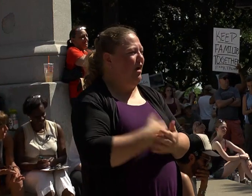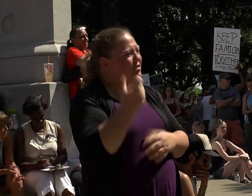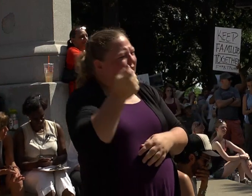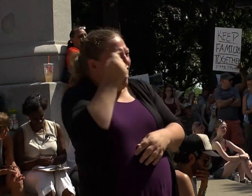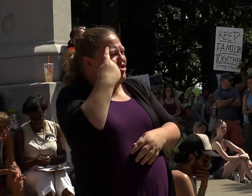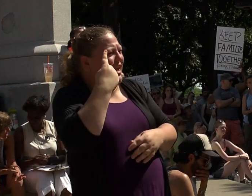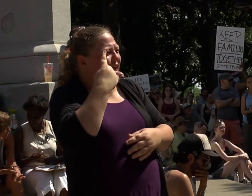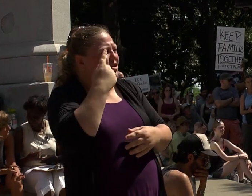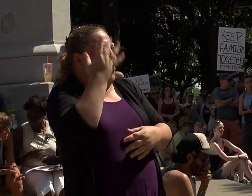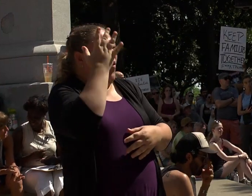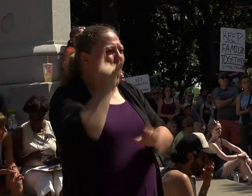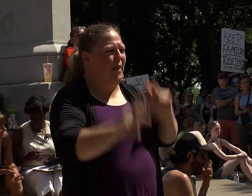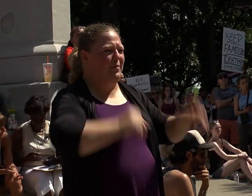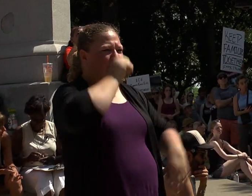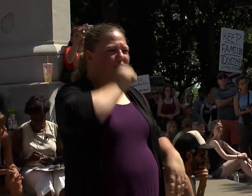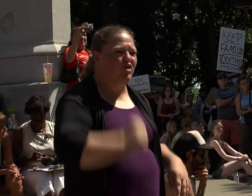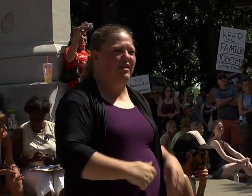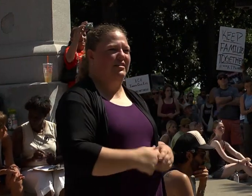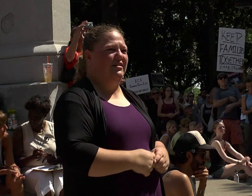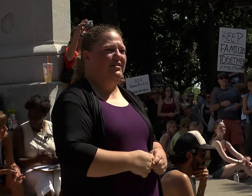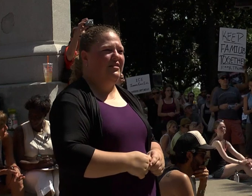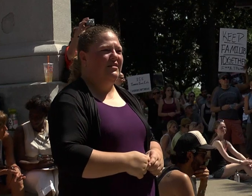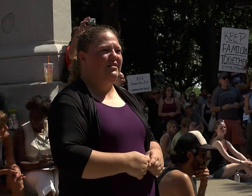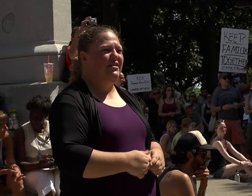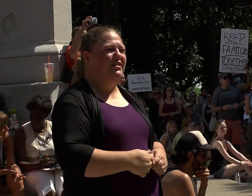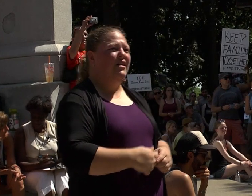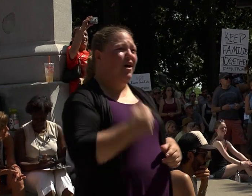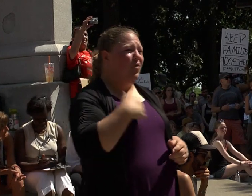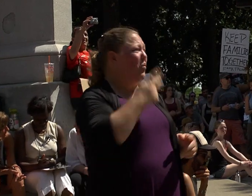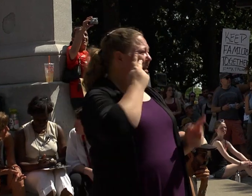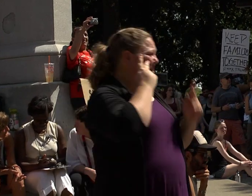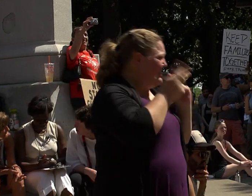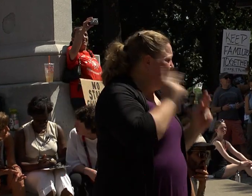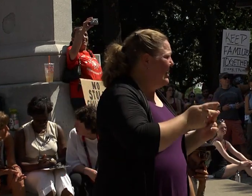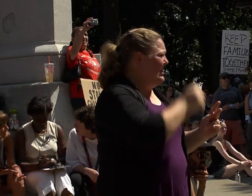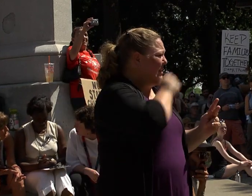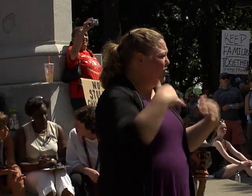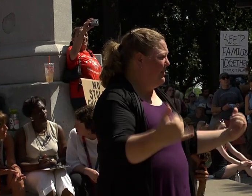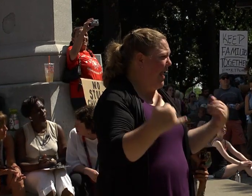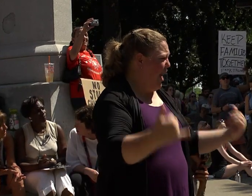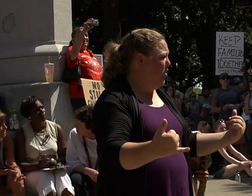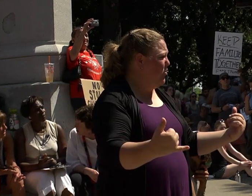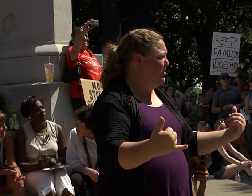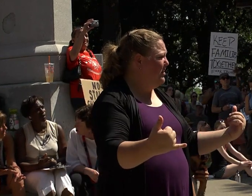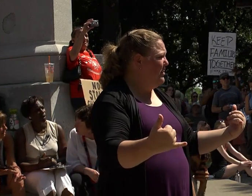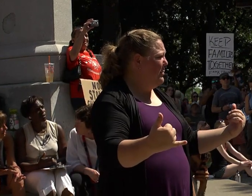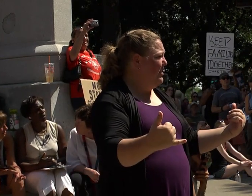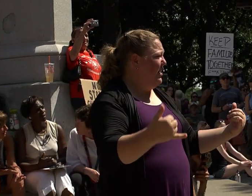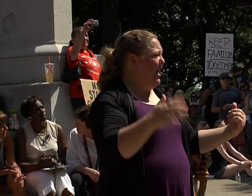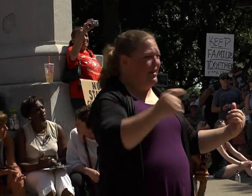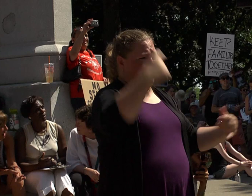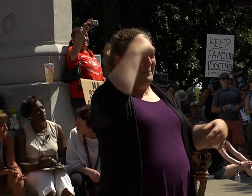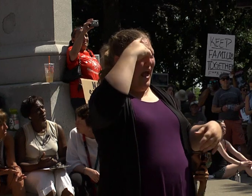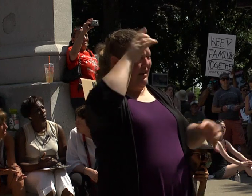of suffering is. And we are seeing suffering and it is the mind of